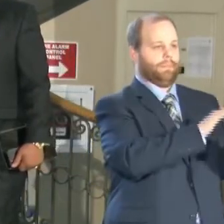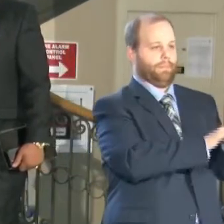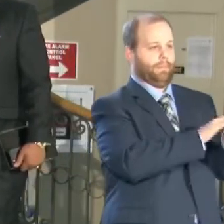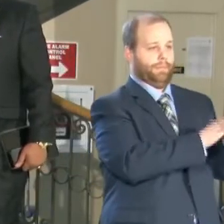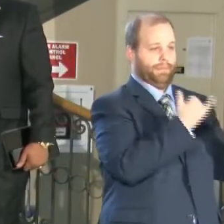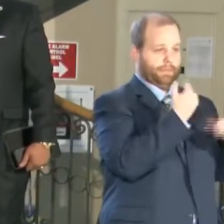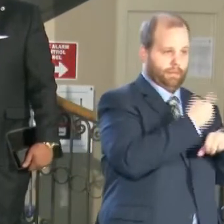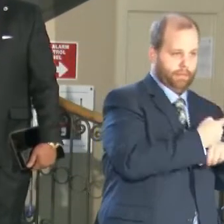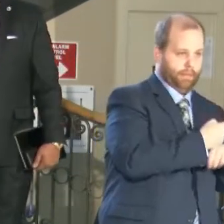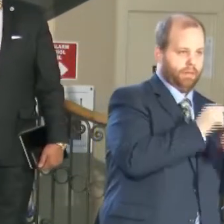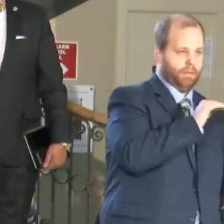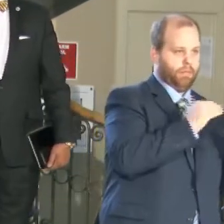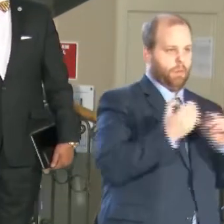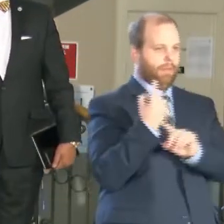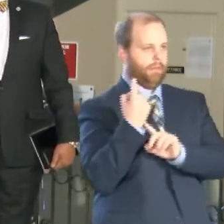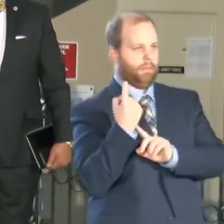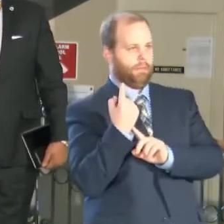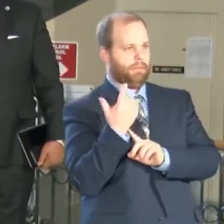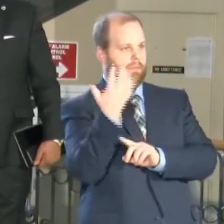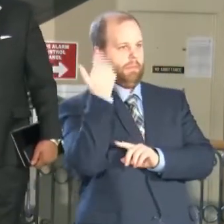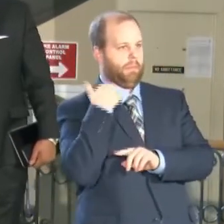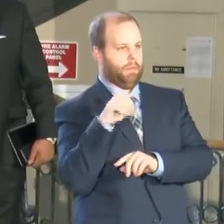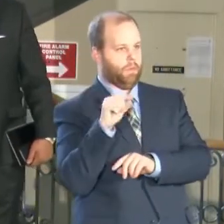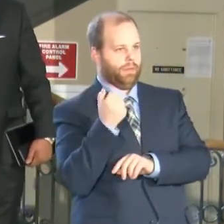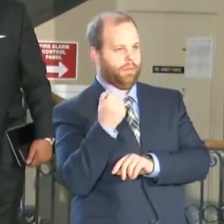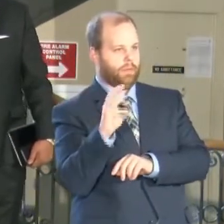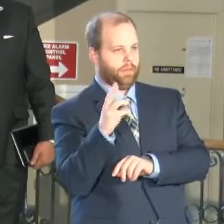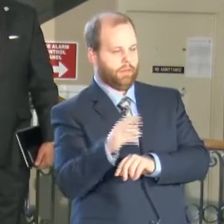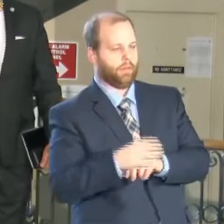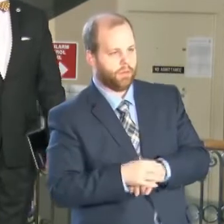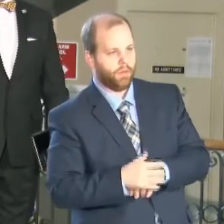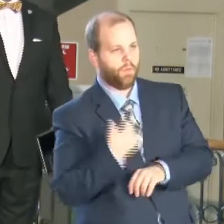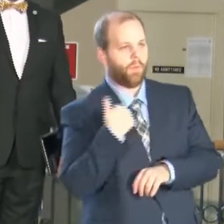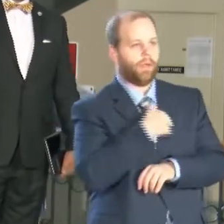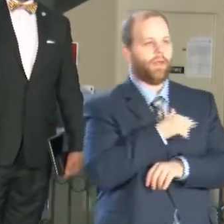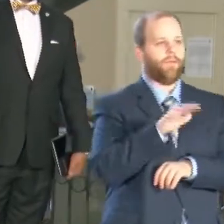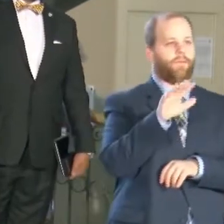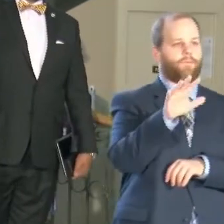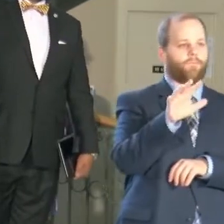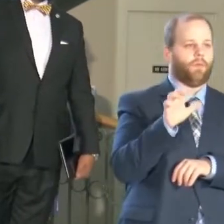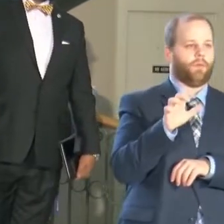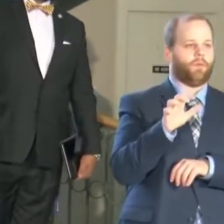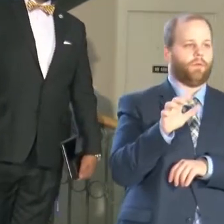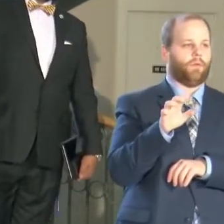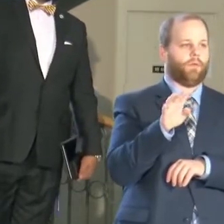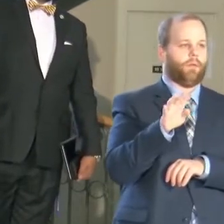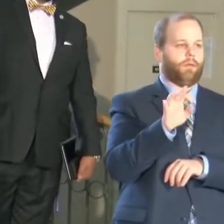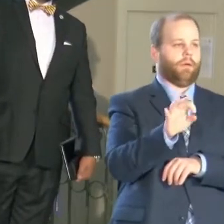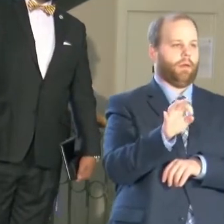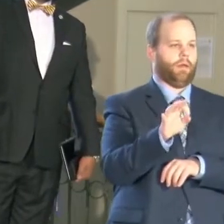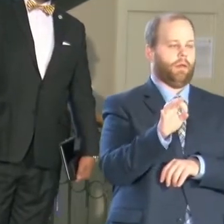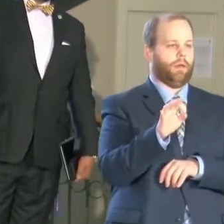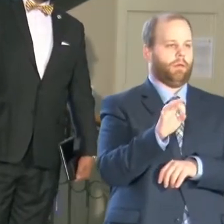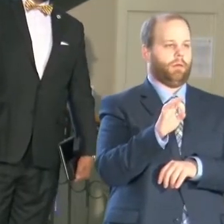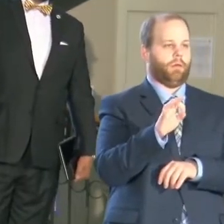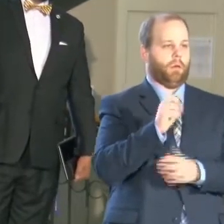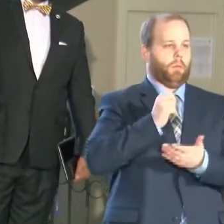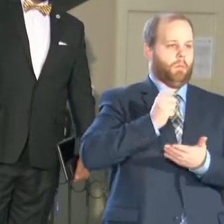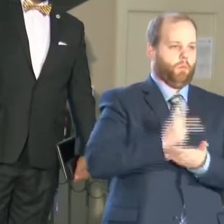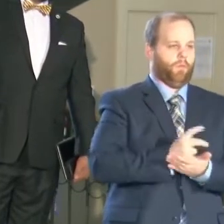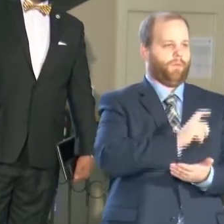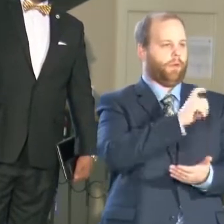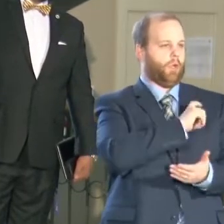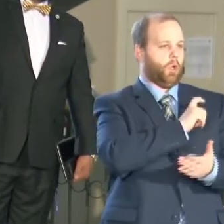And at the end of 2021, we had 594 officers authorized. At the end of 2021, of those authorized officers, because we